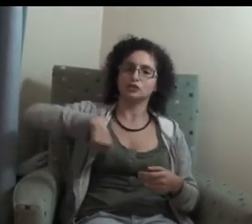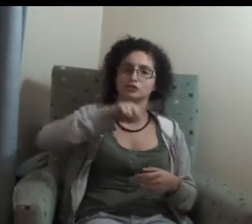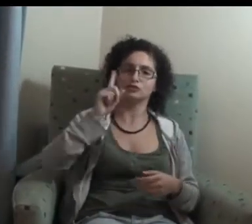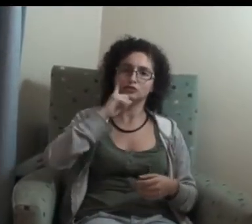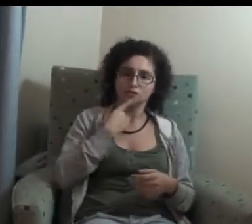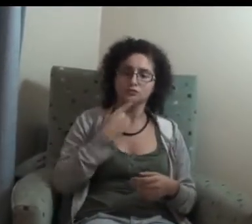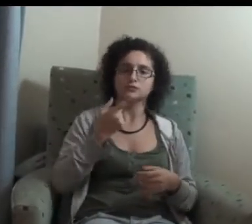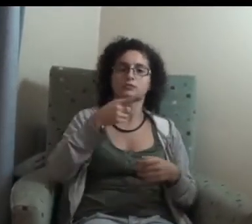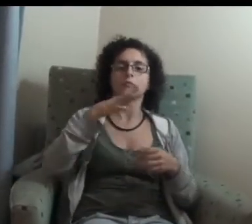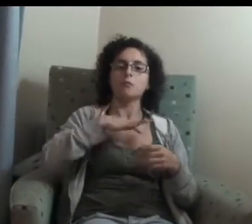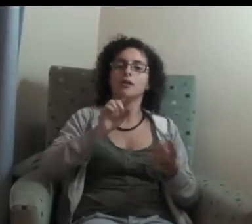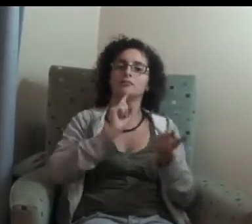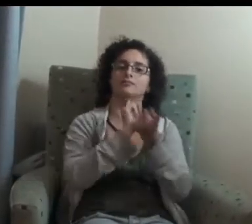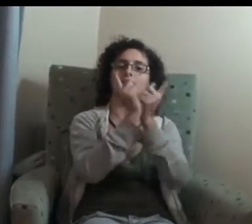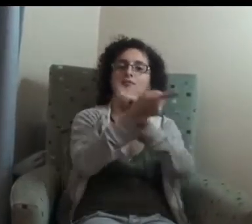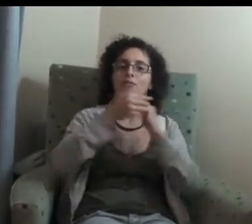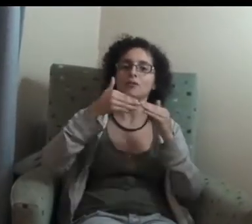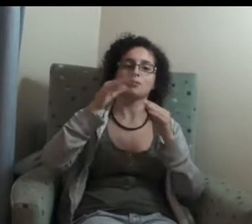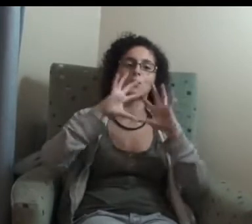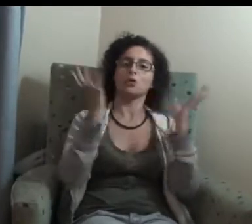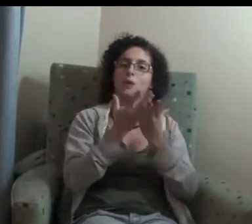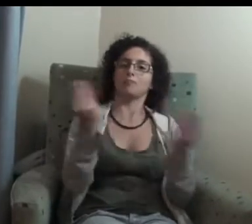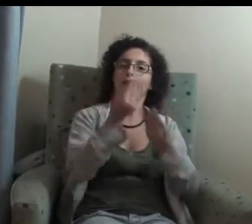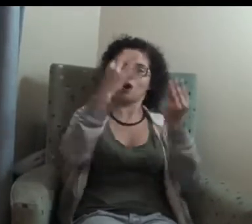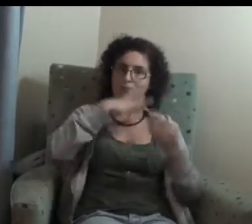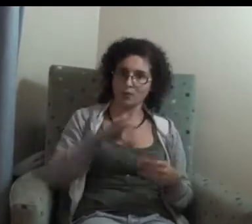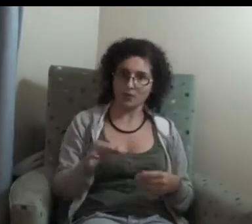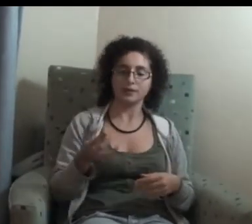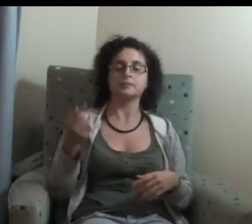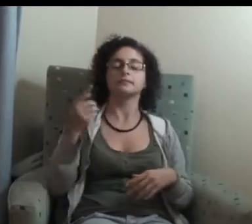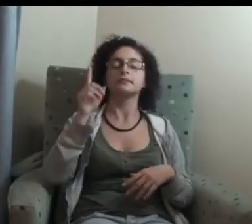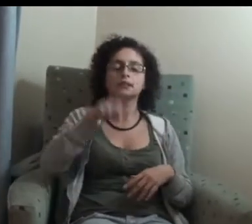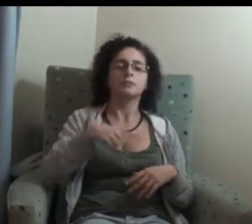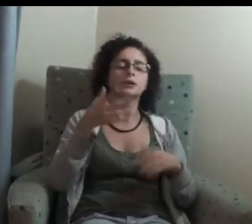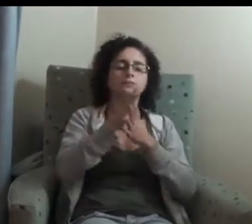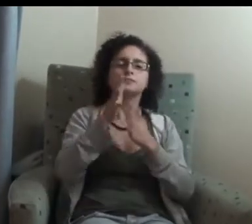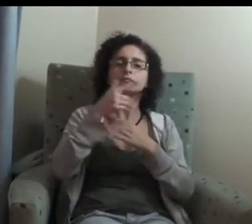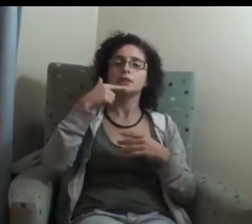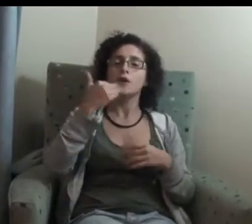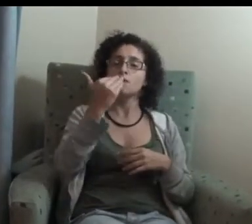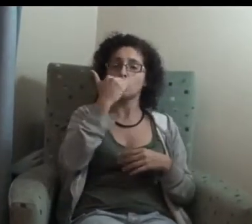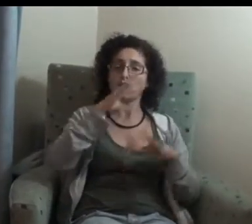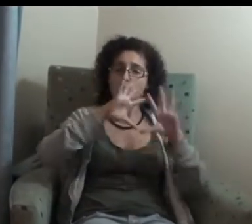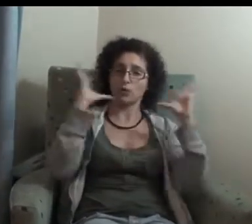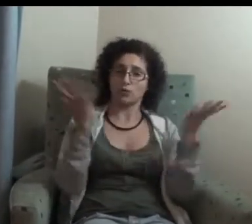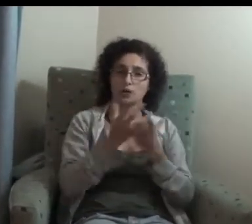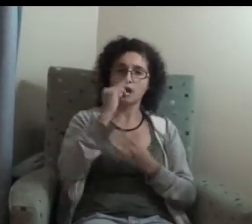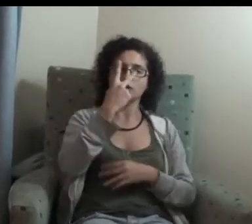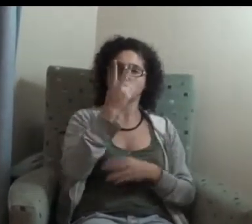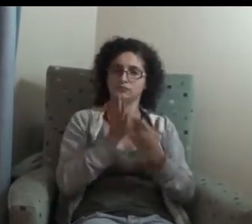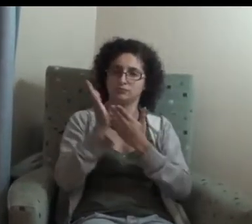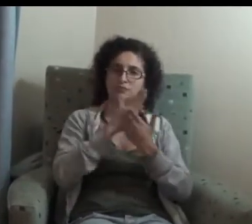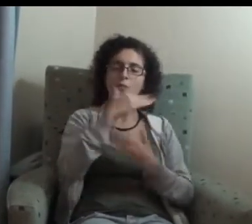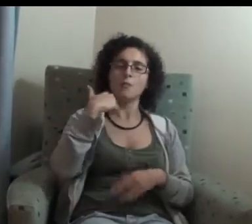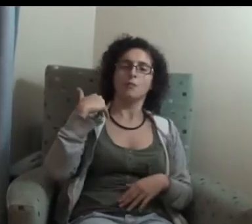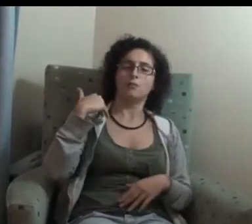your favourite moment of the last weekend? Because was a great weekend. great weekend, it? Because you're up to high school and square at Eden Park, Canterbury Auckland. That's option one to